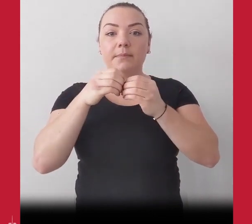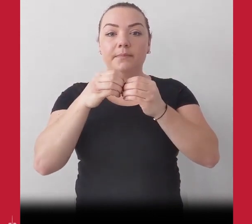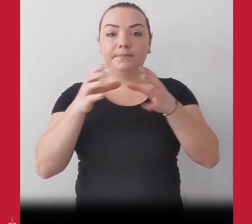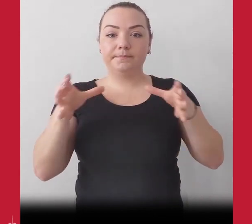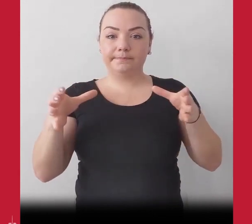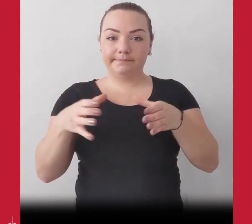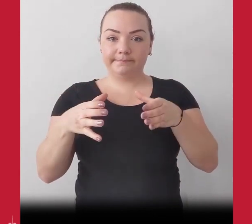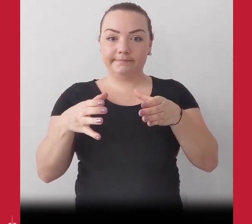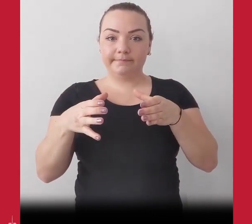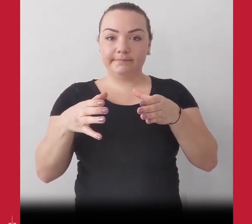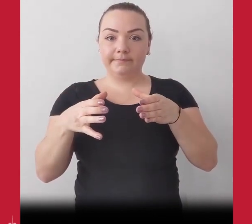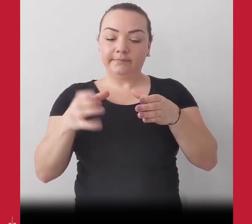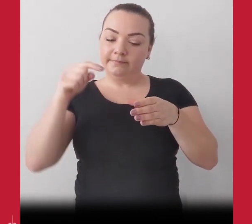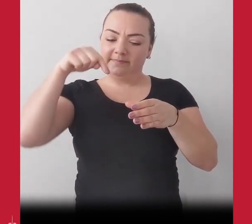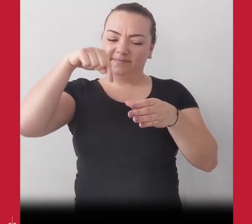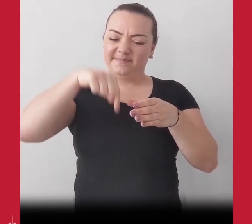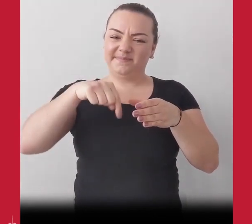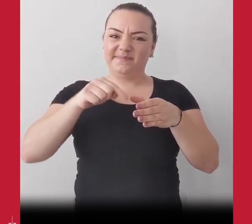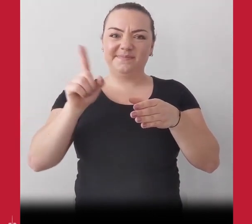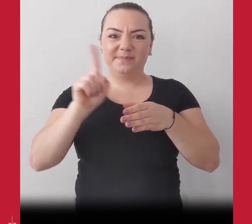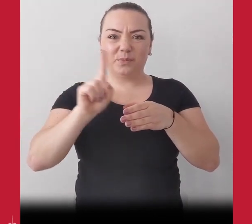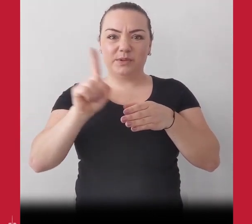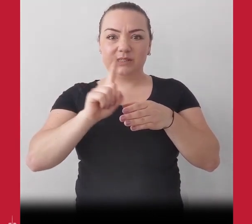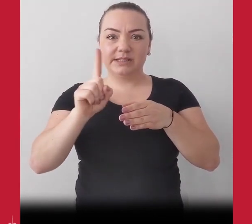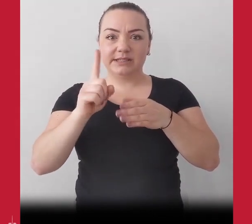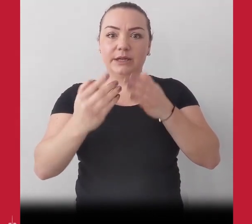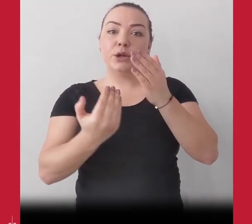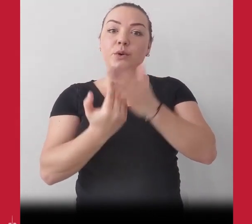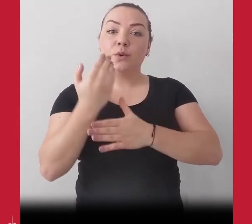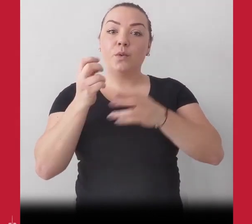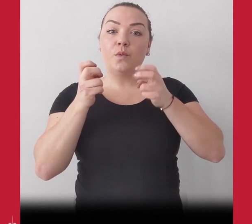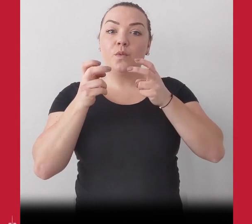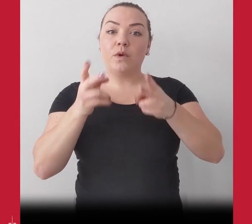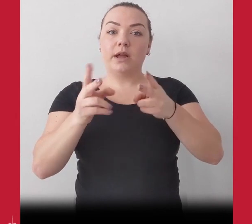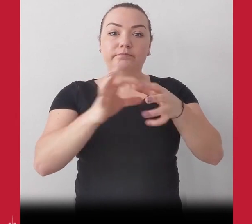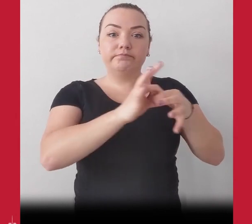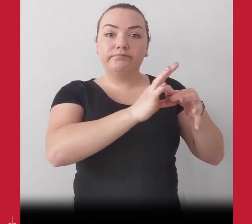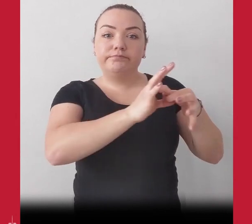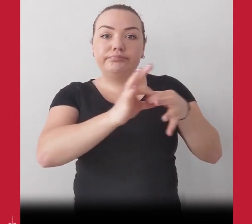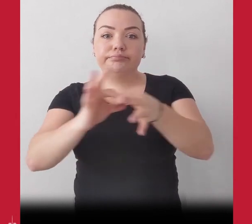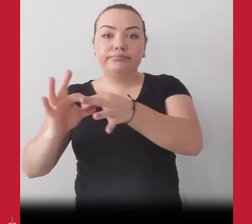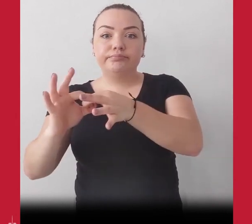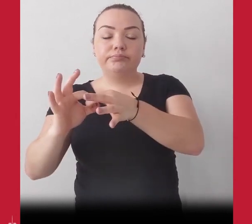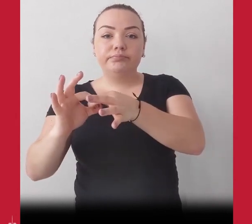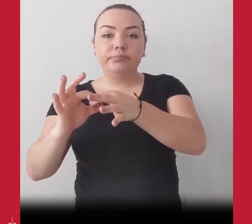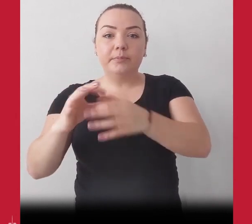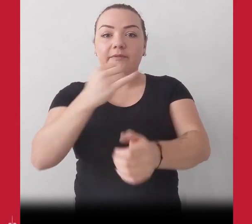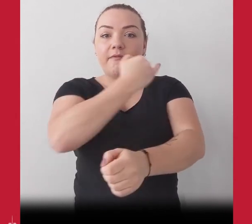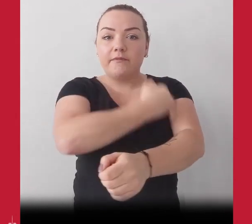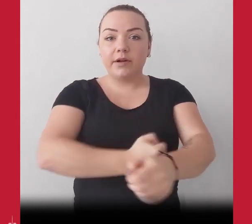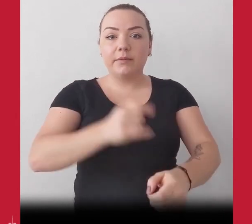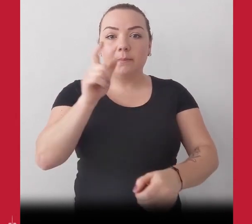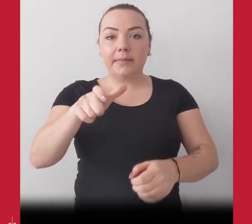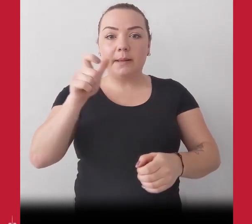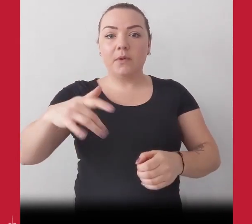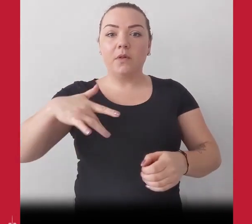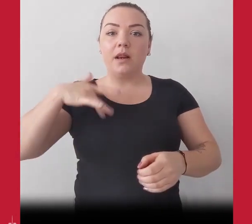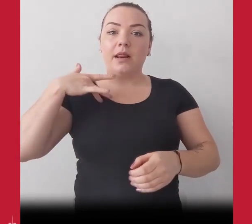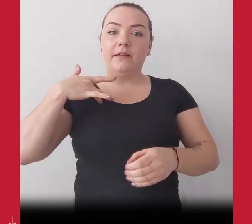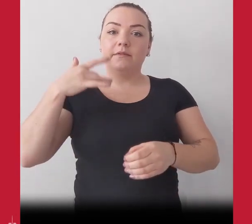Hub that will link thousands of volunteers with opportunities to help people who are most in need